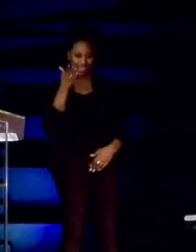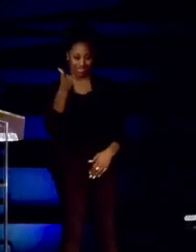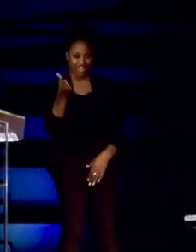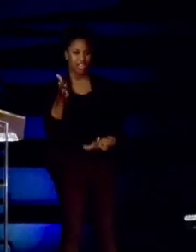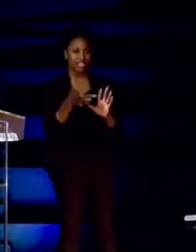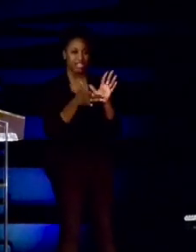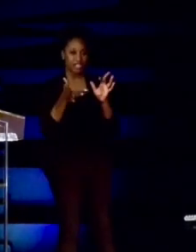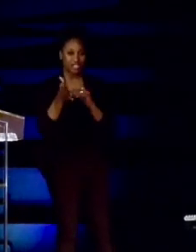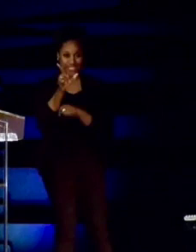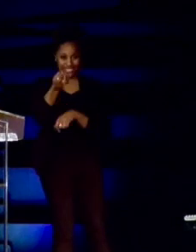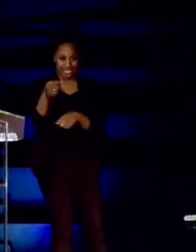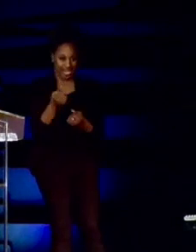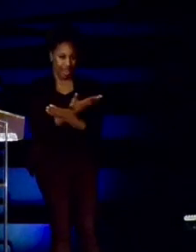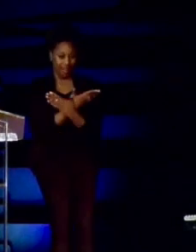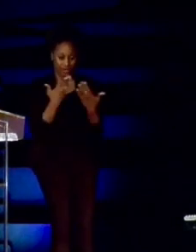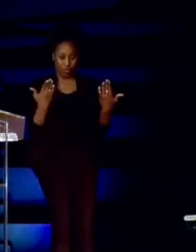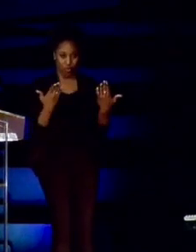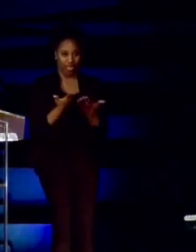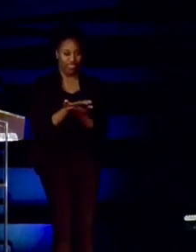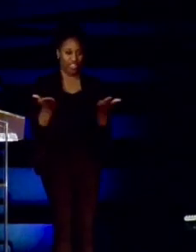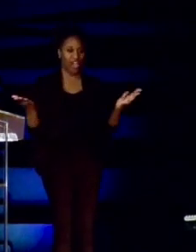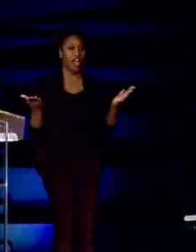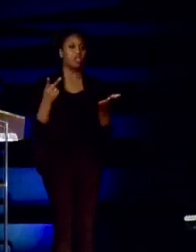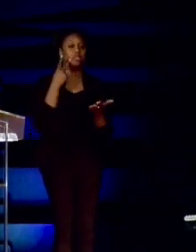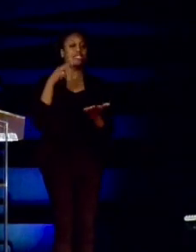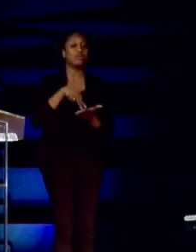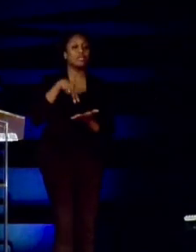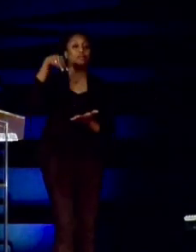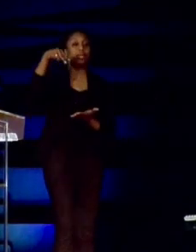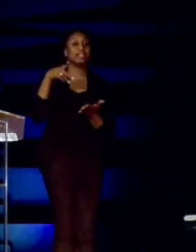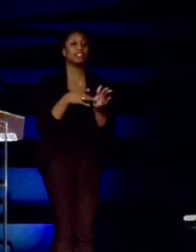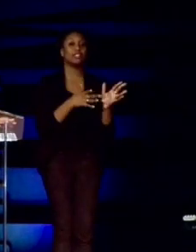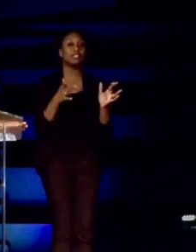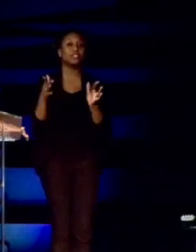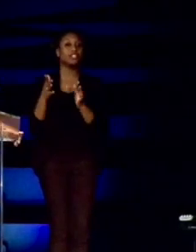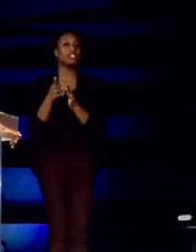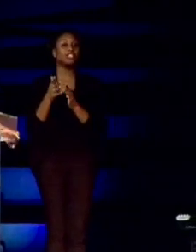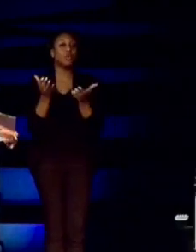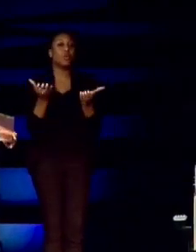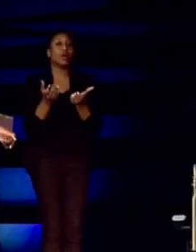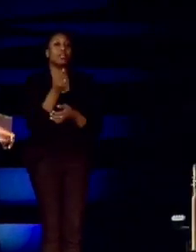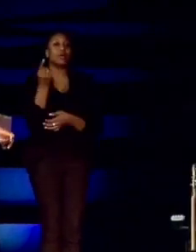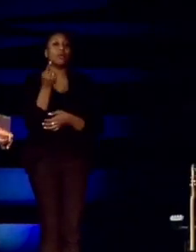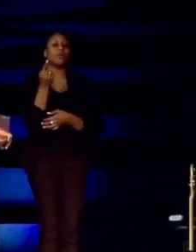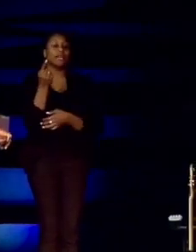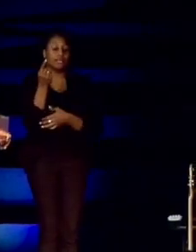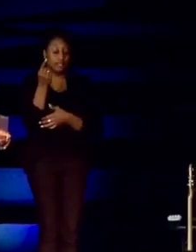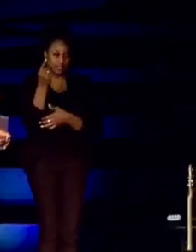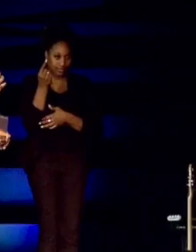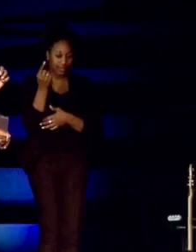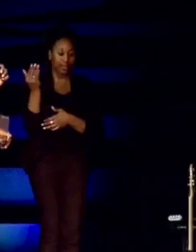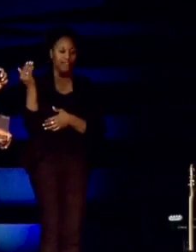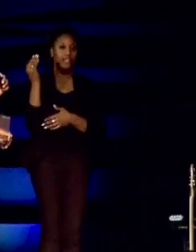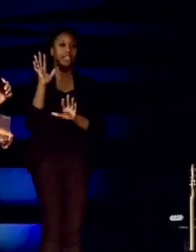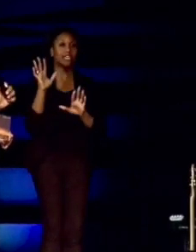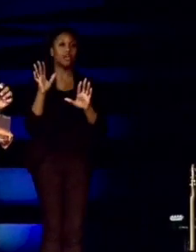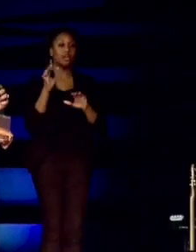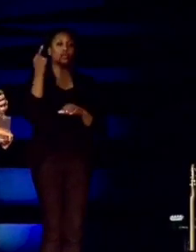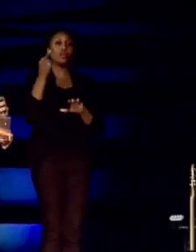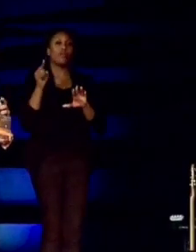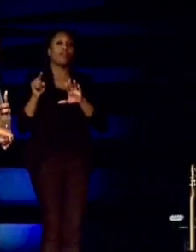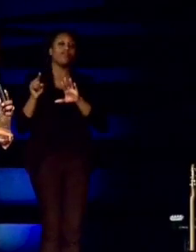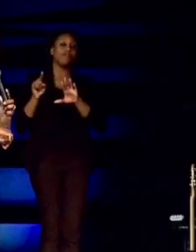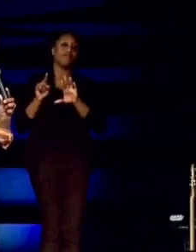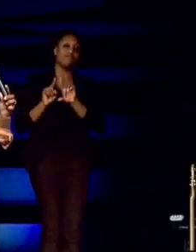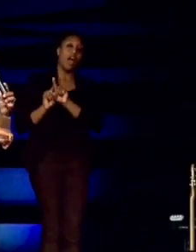there. See, a resurrected Jesus wants to convince everybody who's following